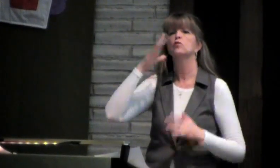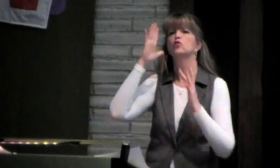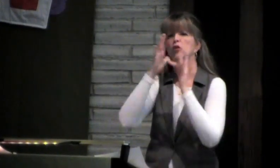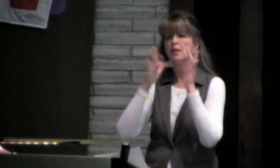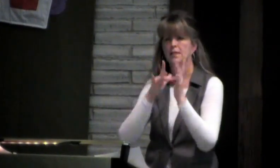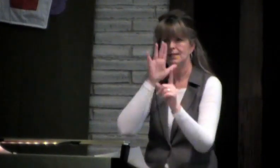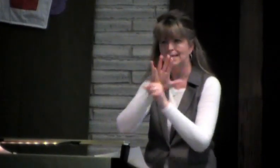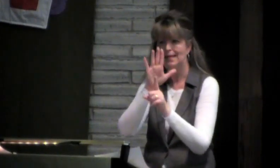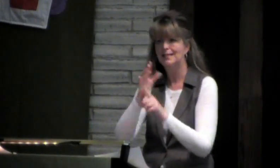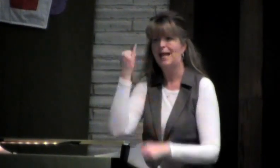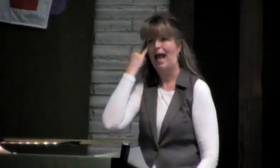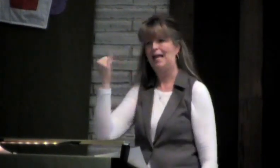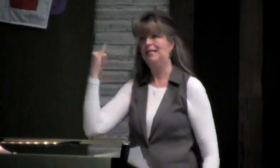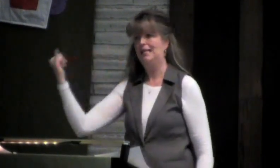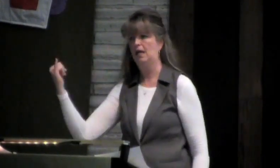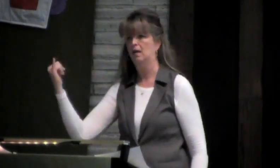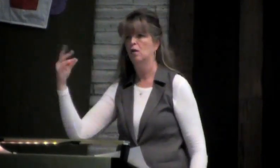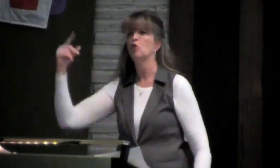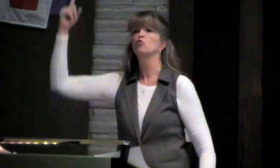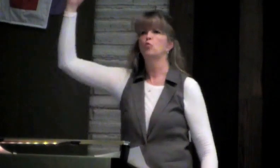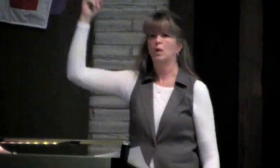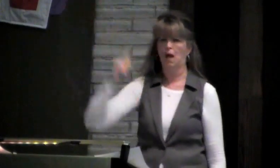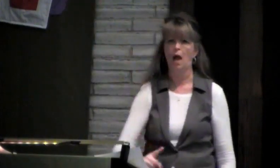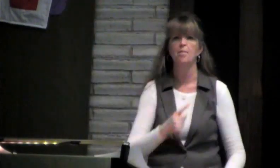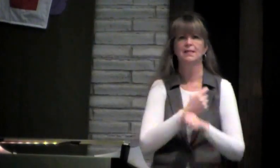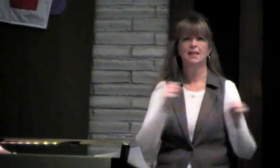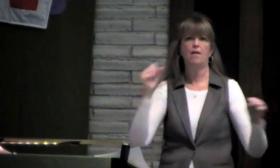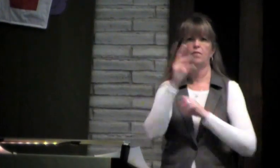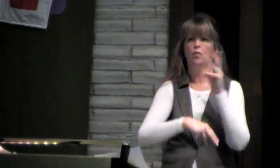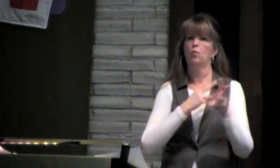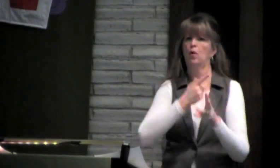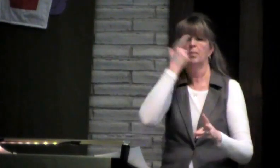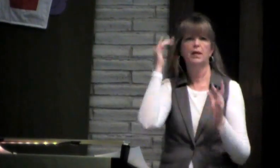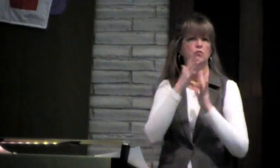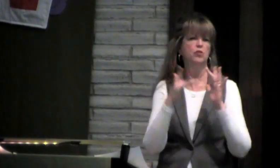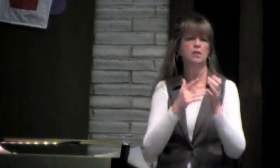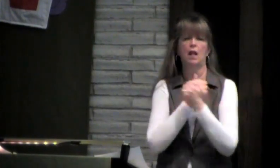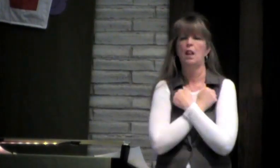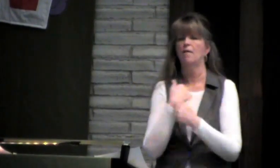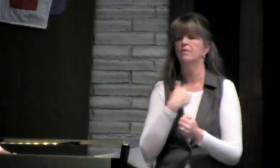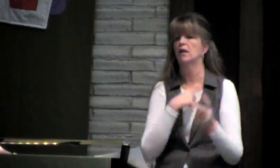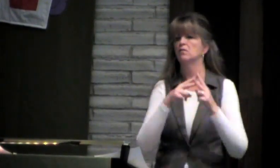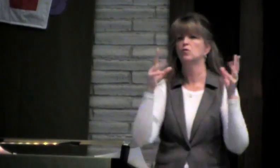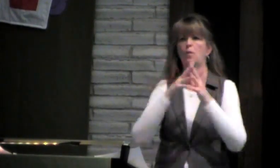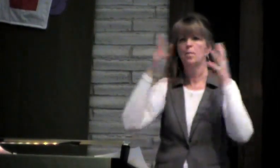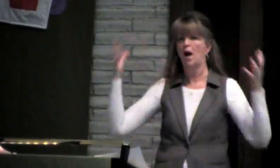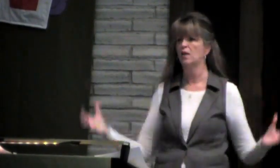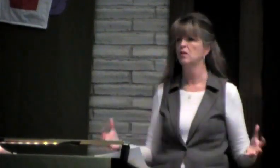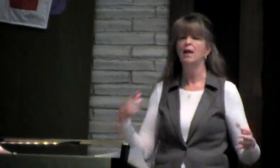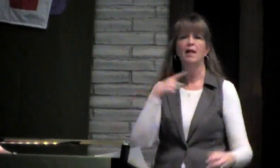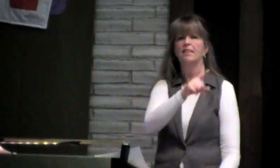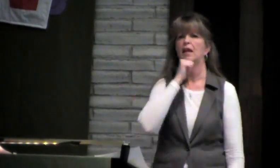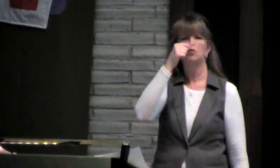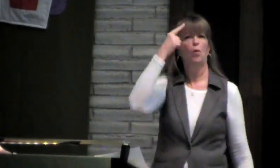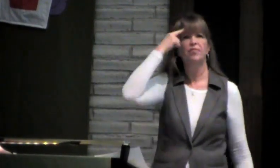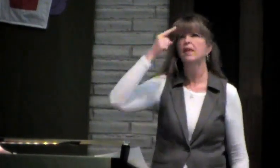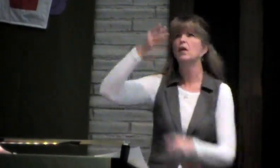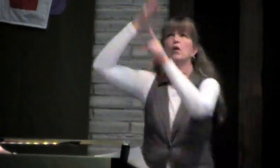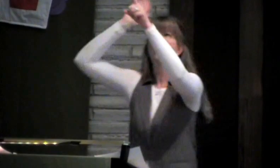saying that it was Jesus' idea to come and save the world, because Jesus loved the world so much.